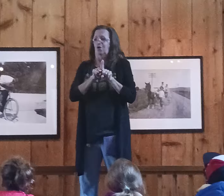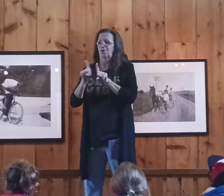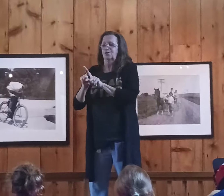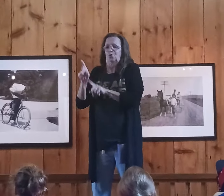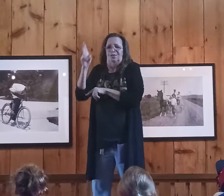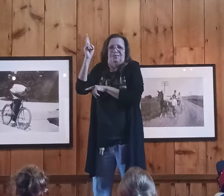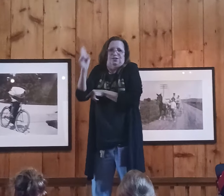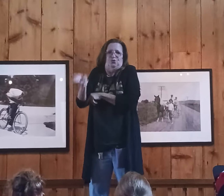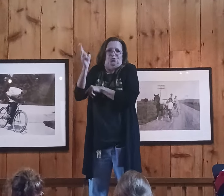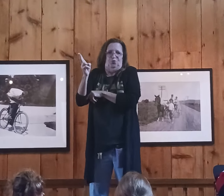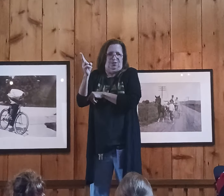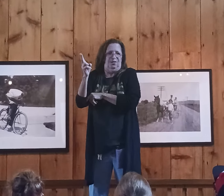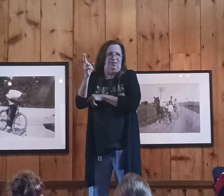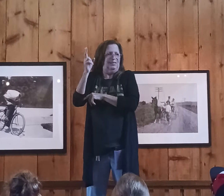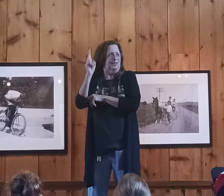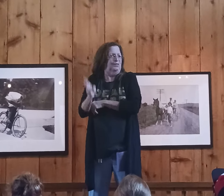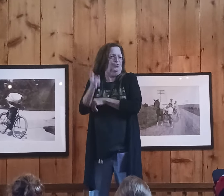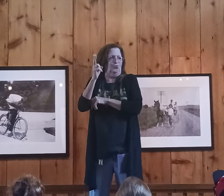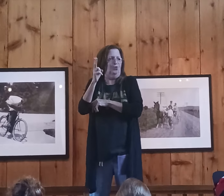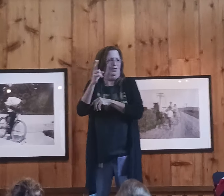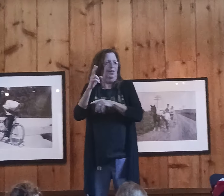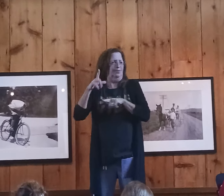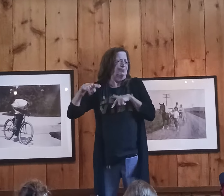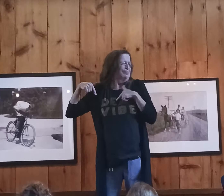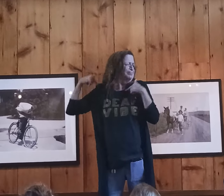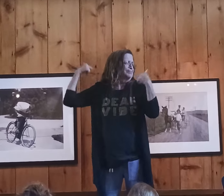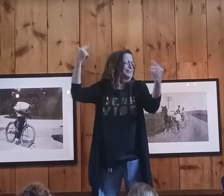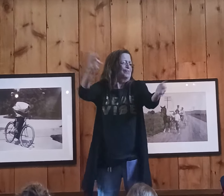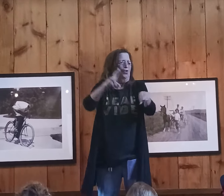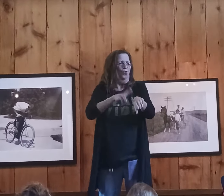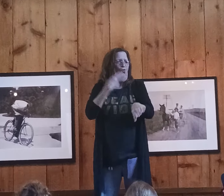At Anderson Center here, we also have a lot of historical items available.